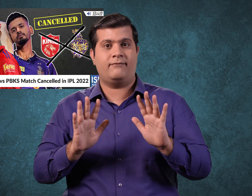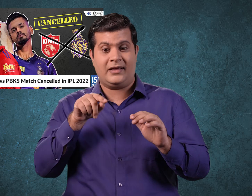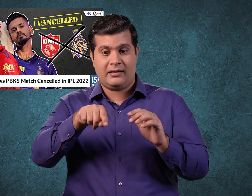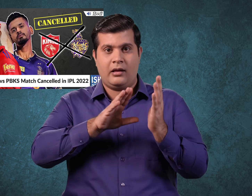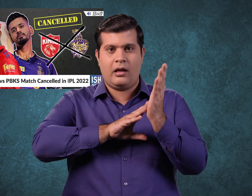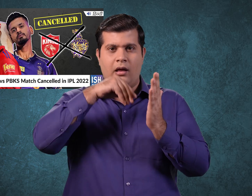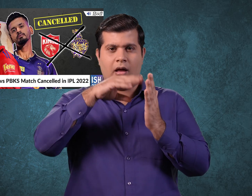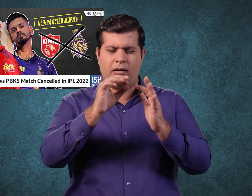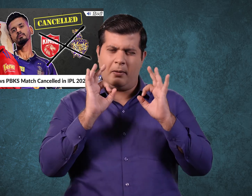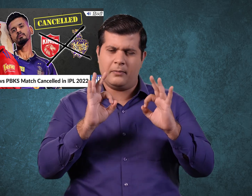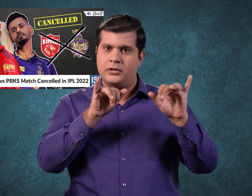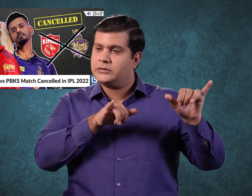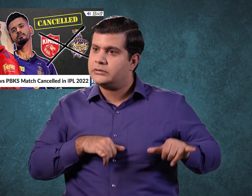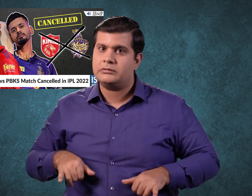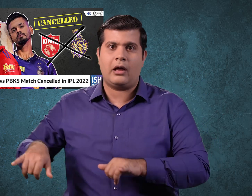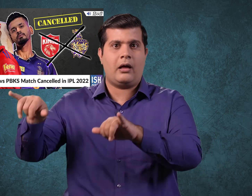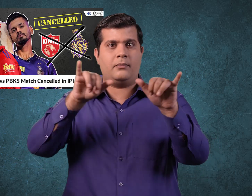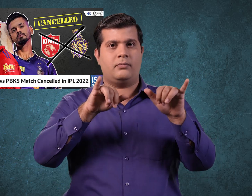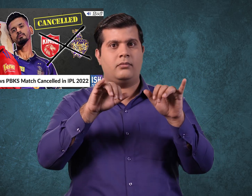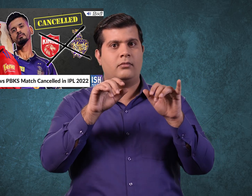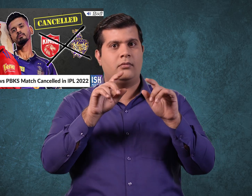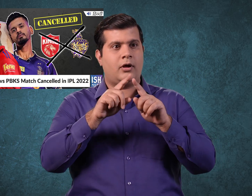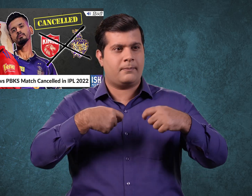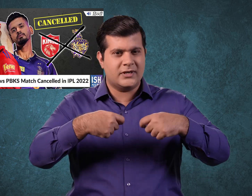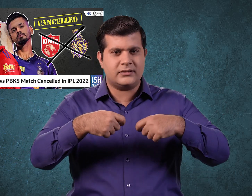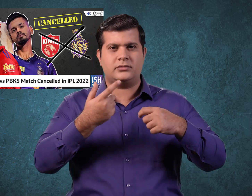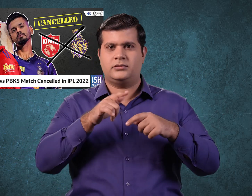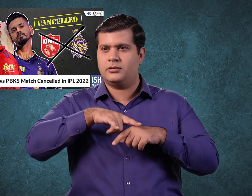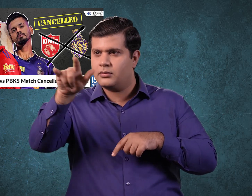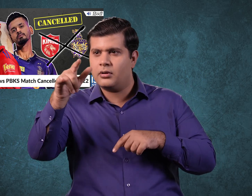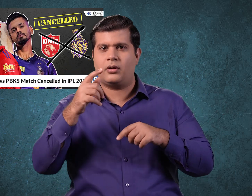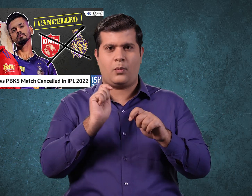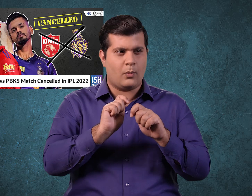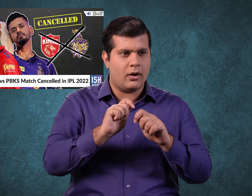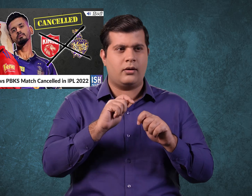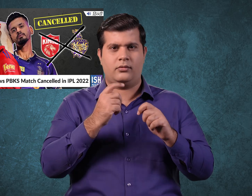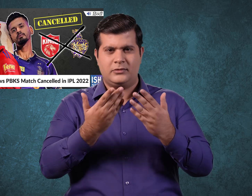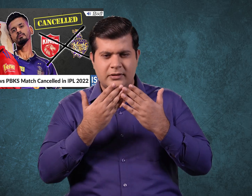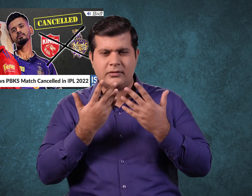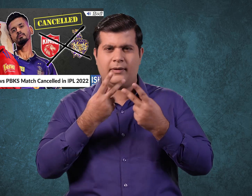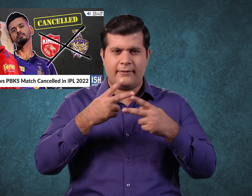All businesses, airports, educational institutes, etc. follow the system to avoid any confusions.